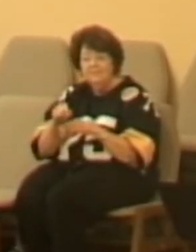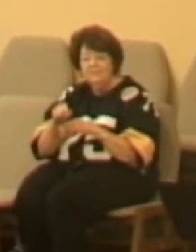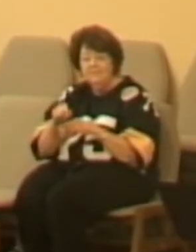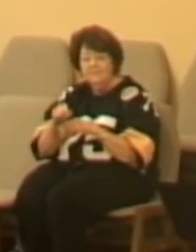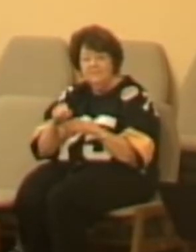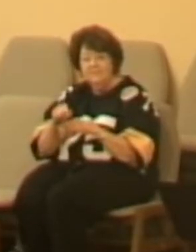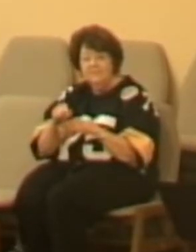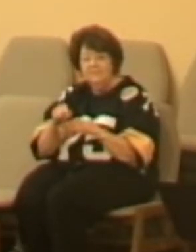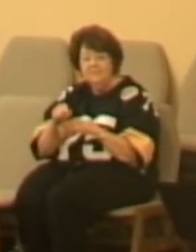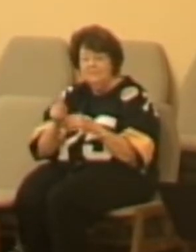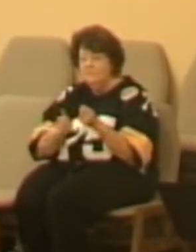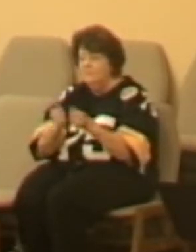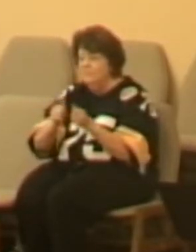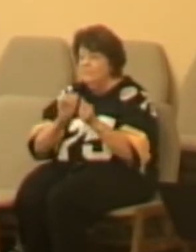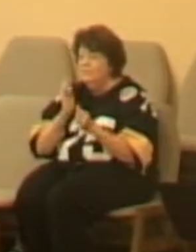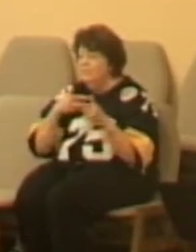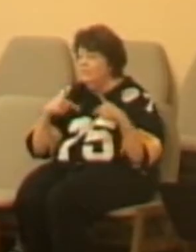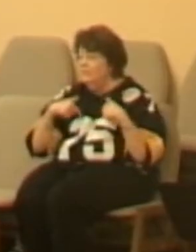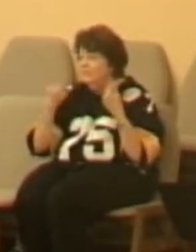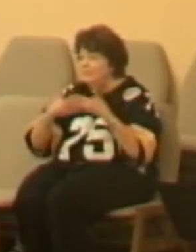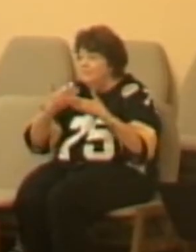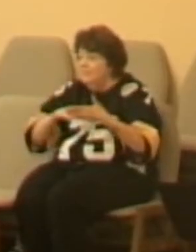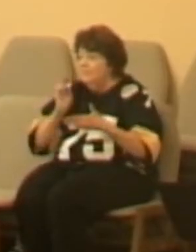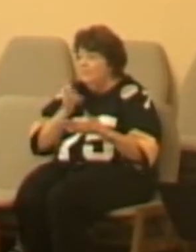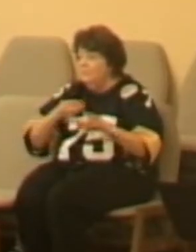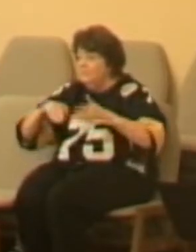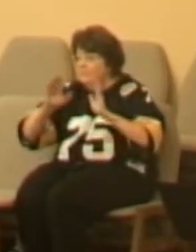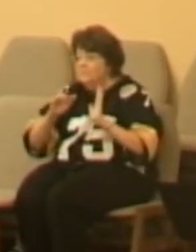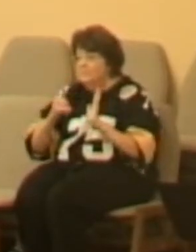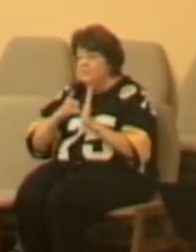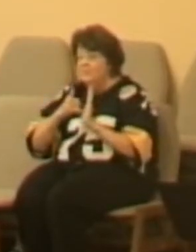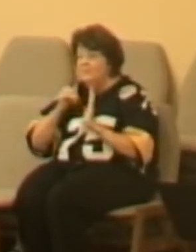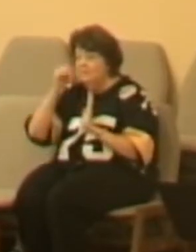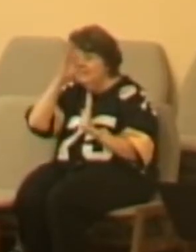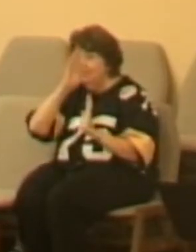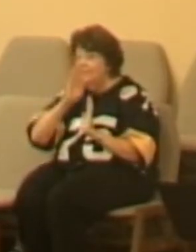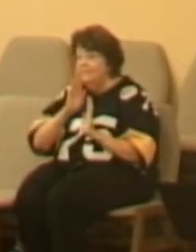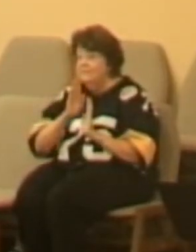them to God. Are you out there? Am I the only one?